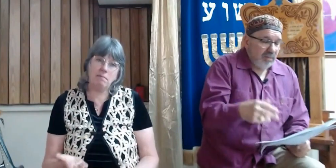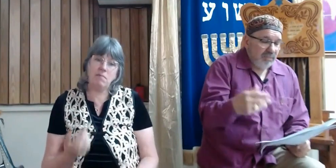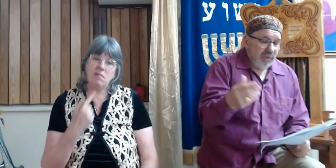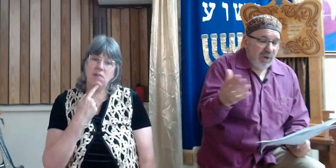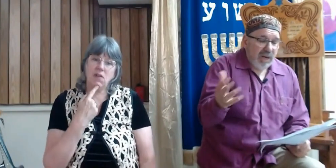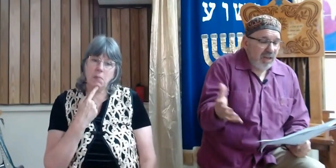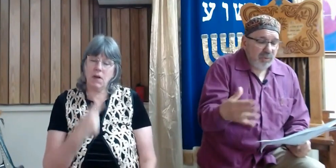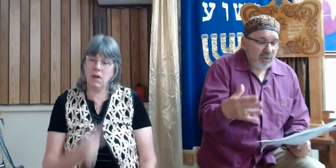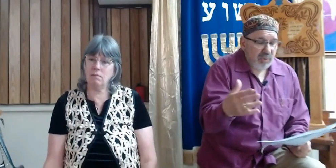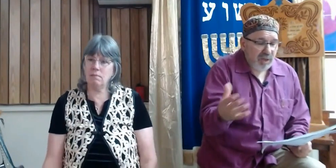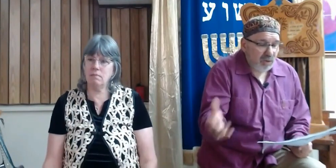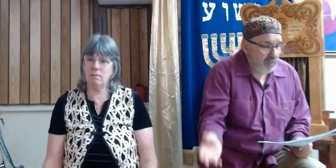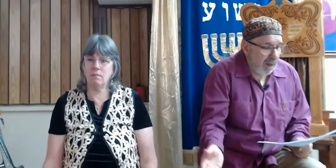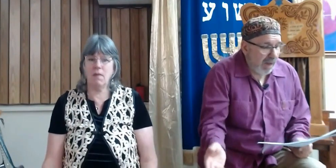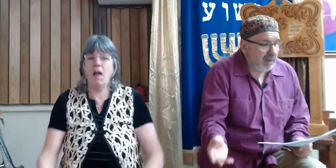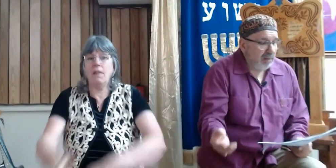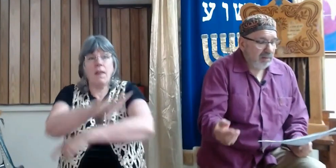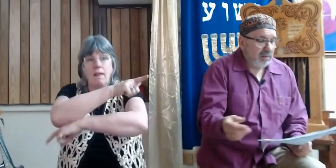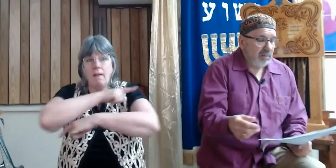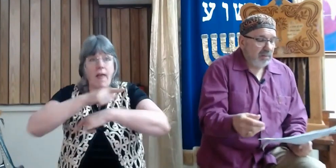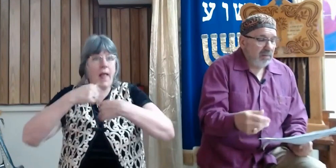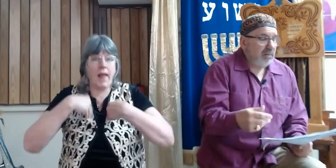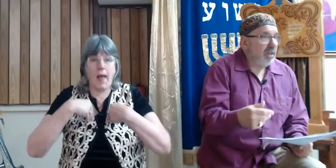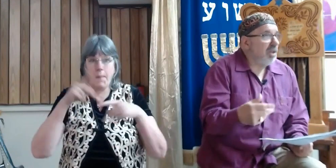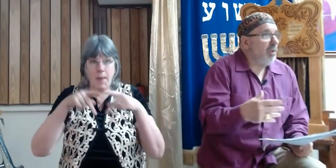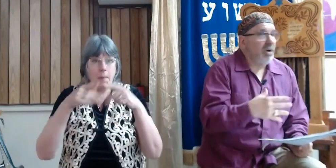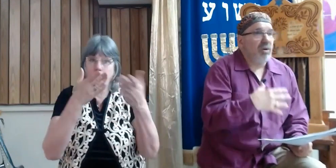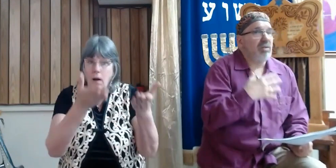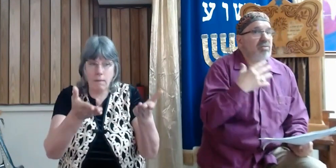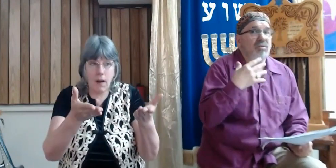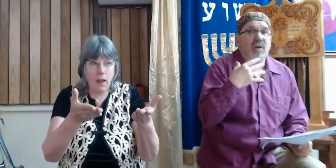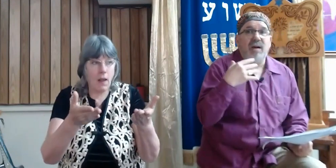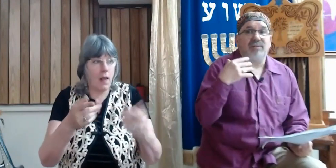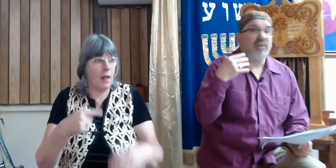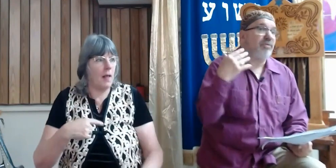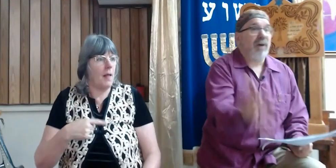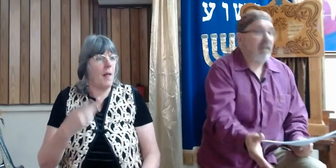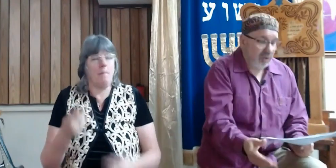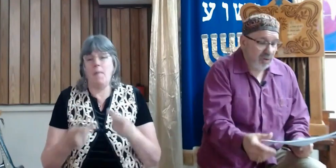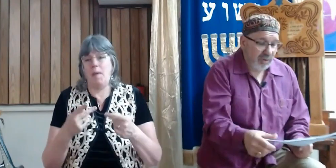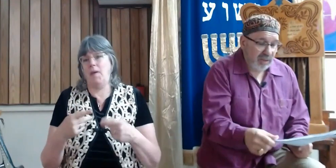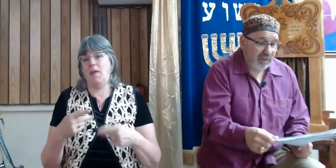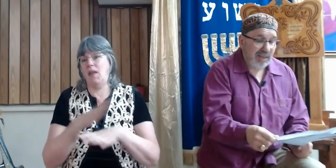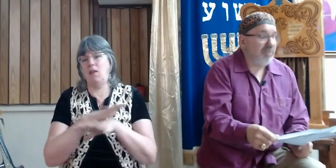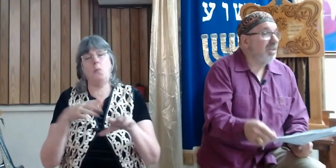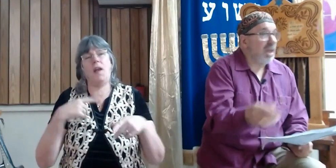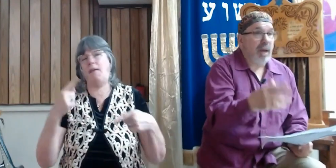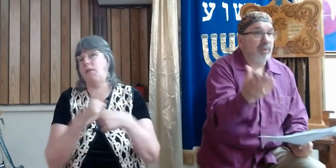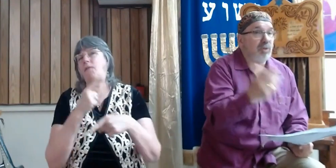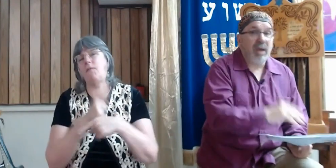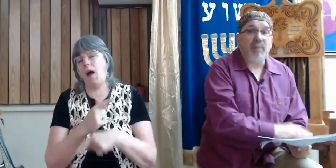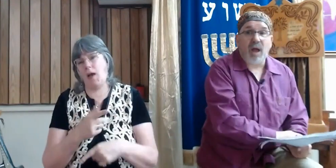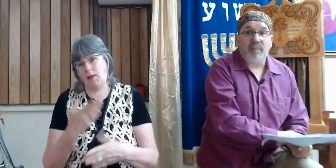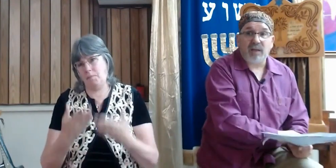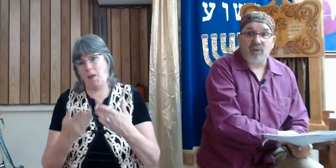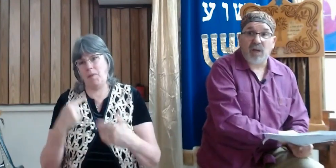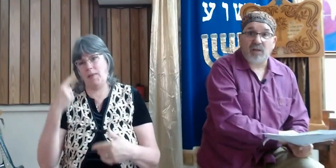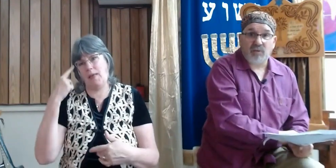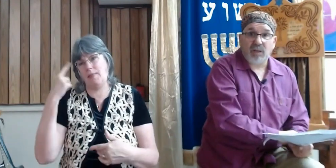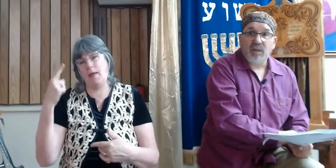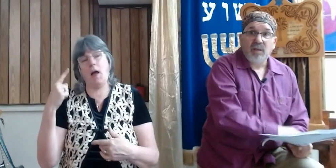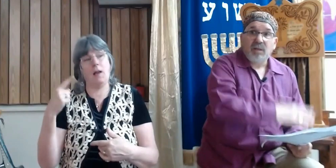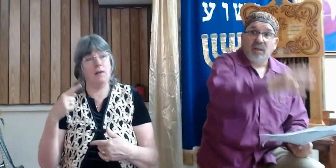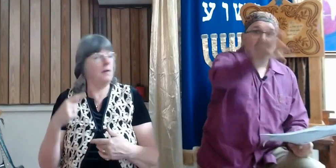that the land was already occupied? That they were going to have to fight to go in? The same thing that happened to Abraham,